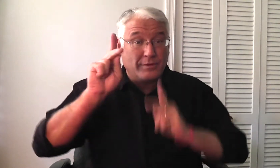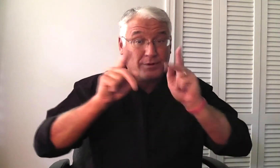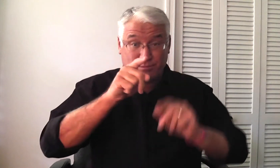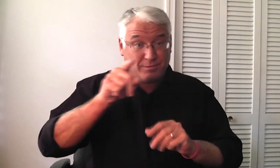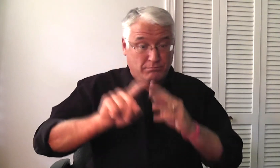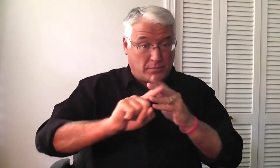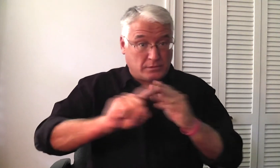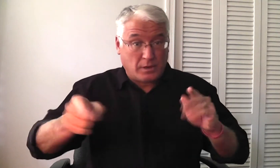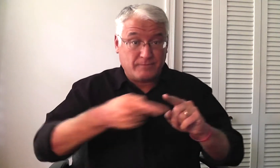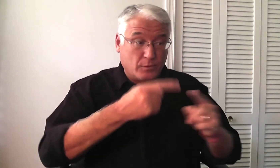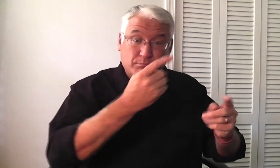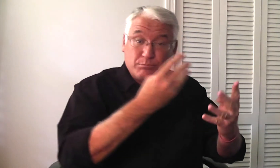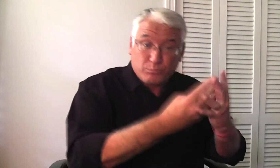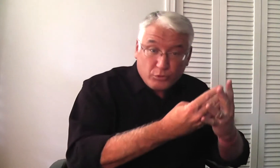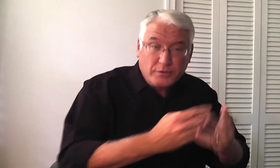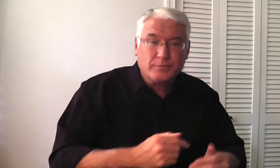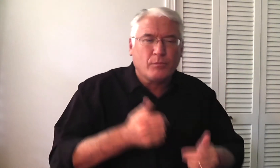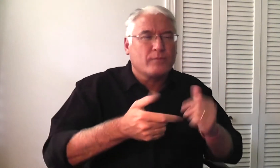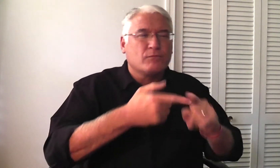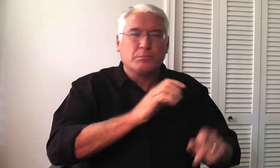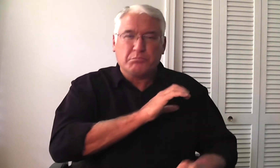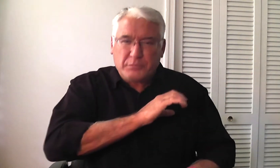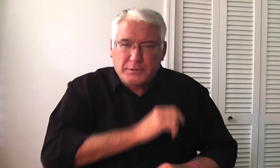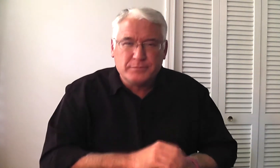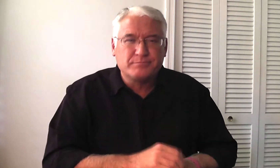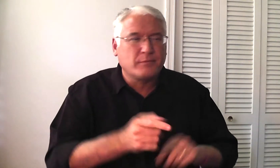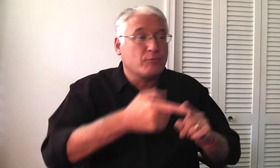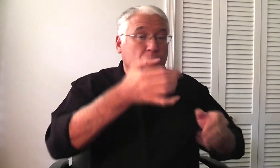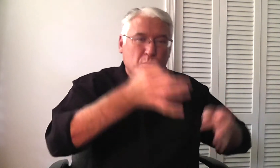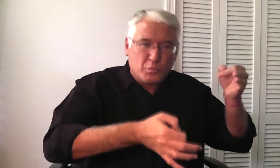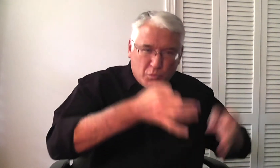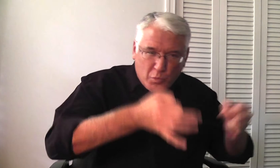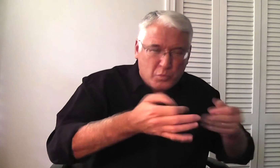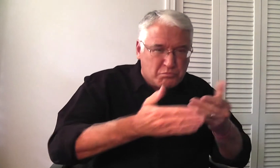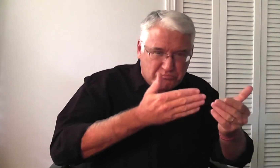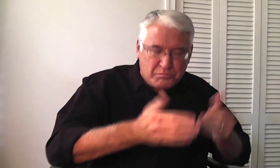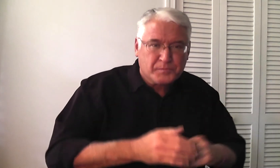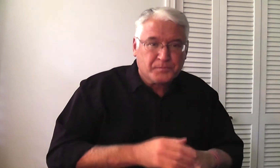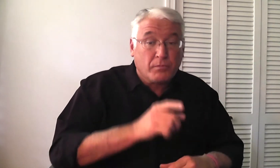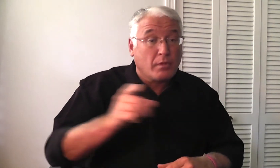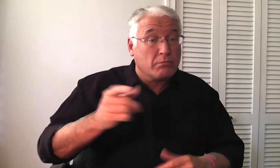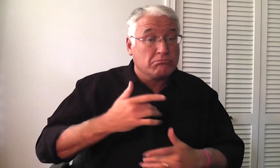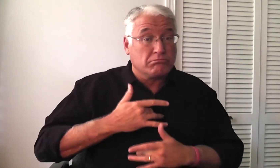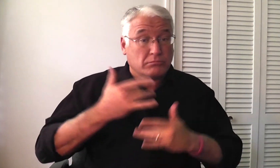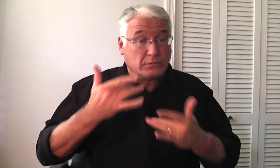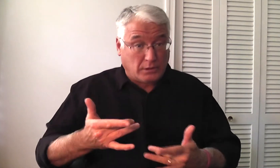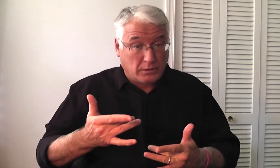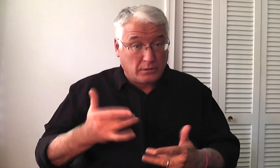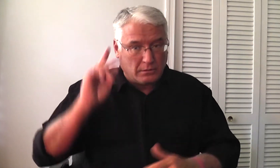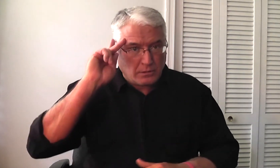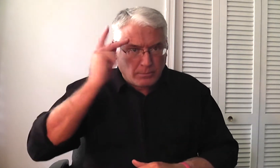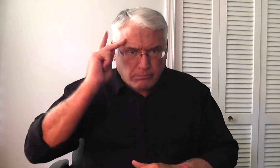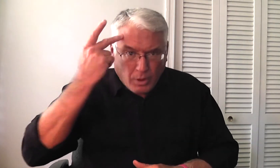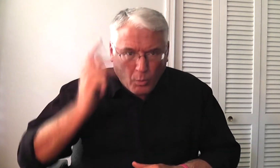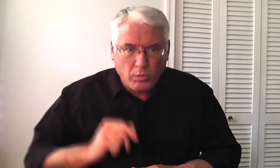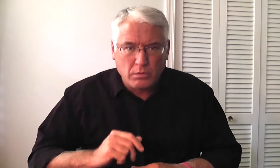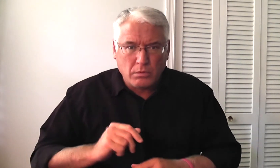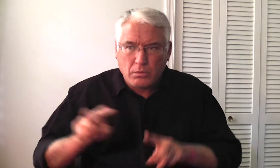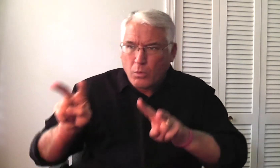I noticed that the people escape from jail, from the police, from the courts, whatever. And they tend to be